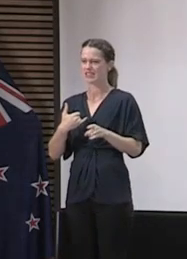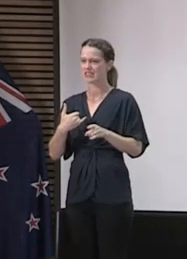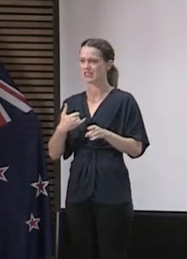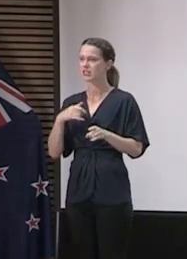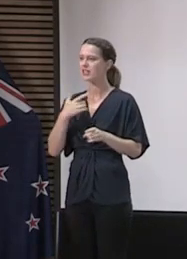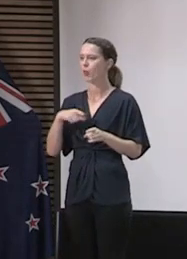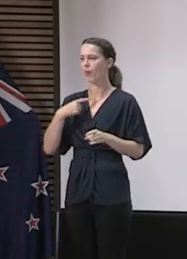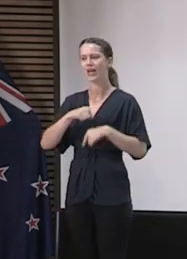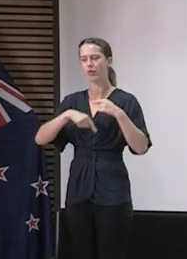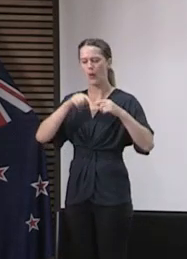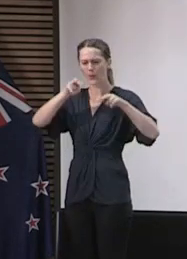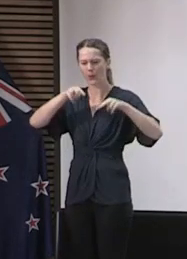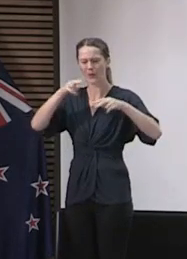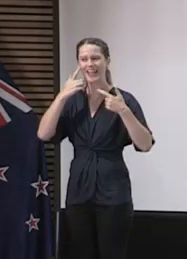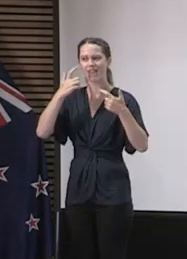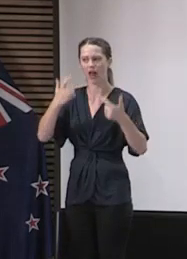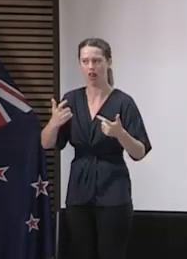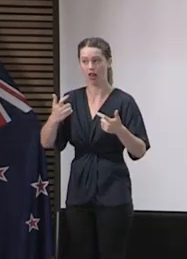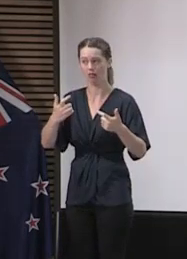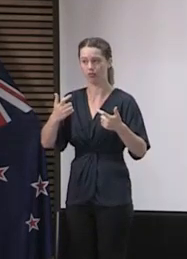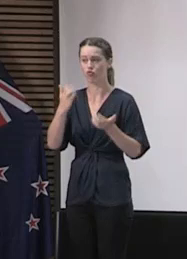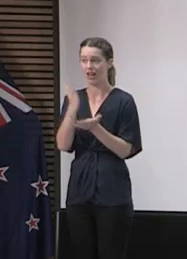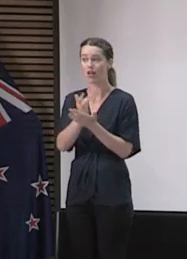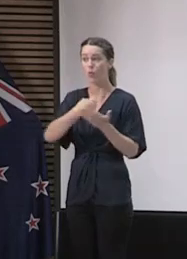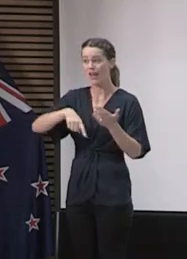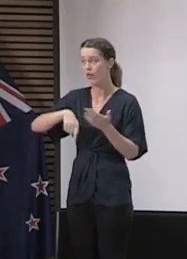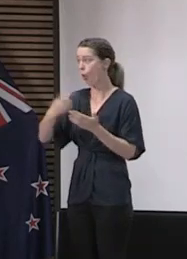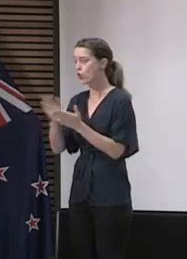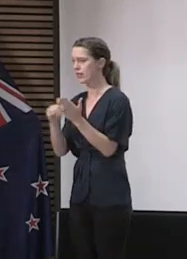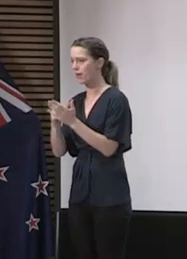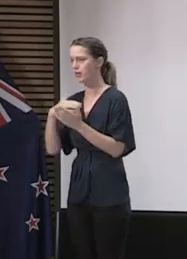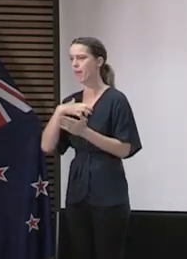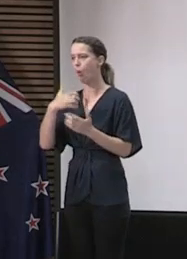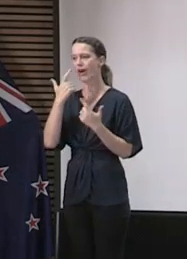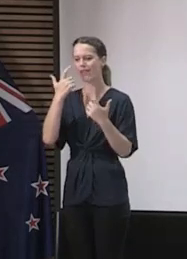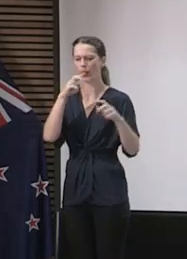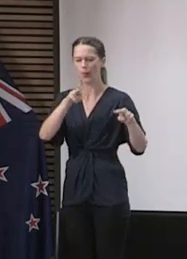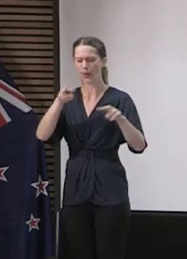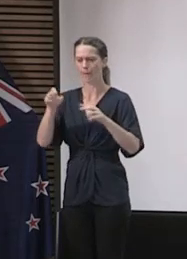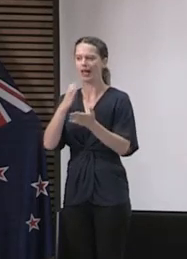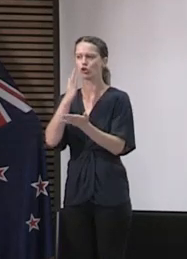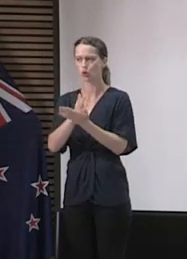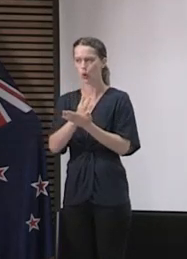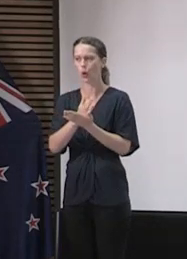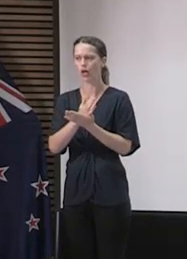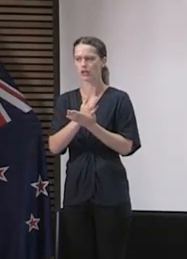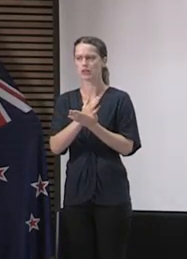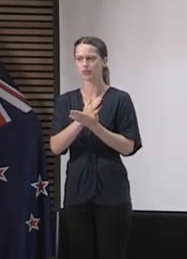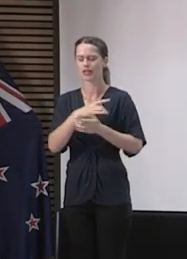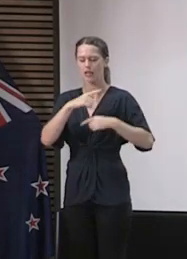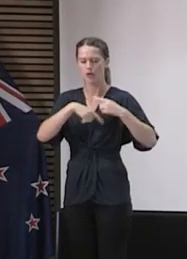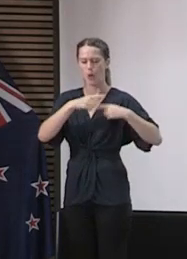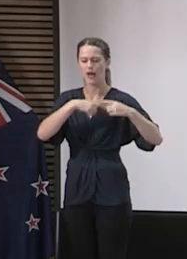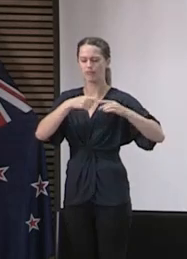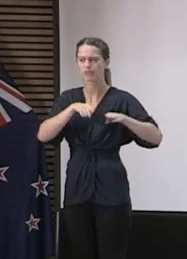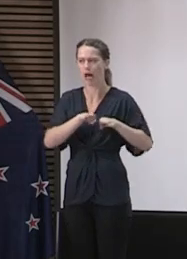our vigilance one bit. If anything, we and other New Zealanders need to increase our vigilance to make sure we maintain our current state,